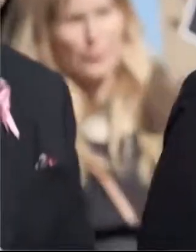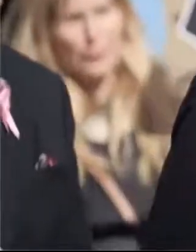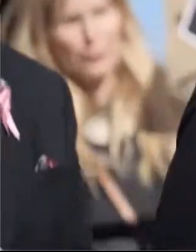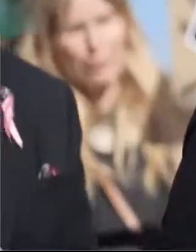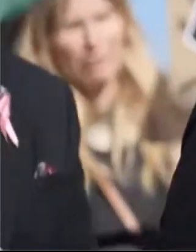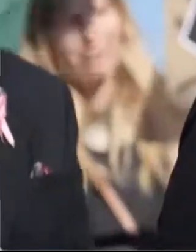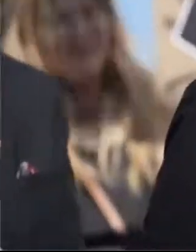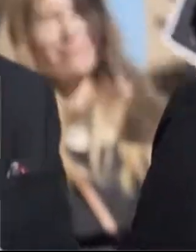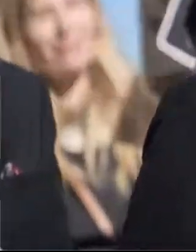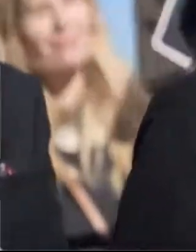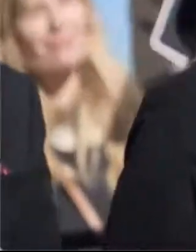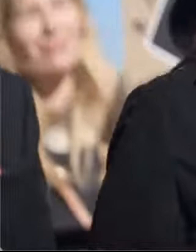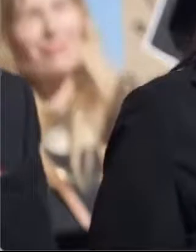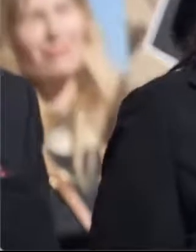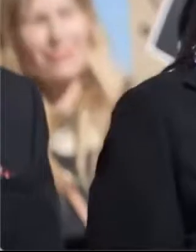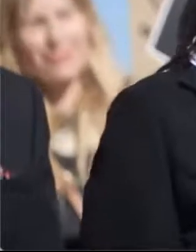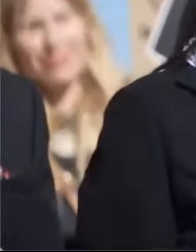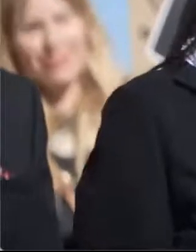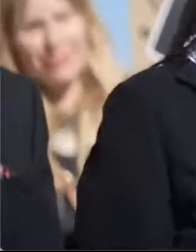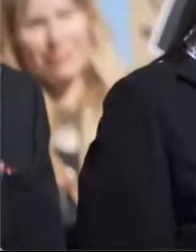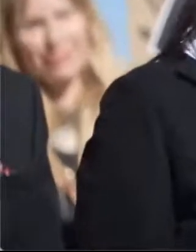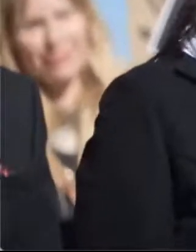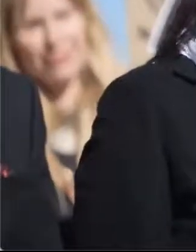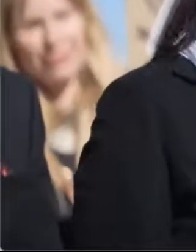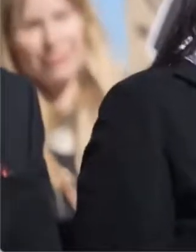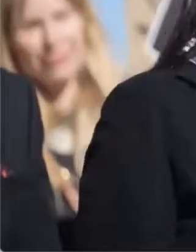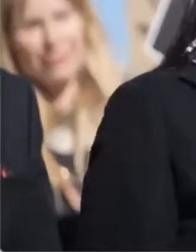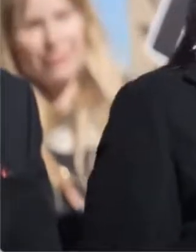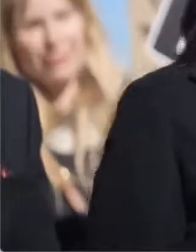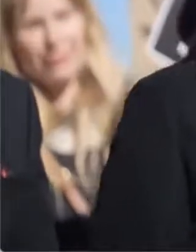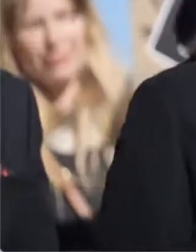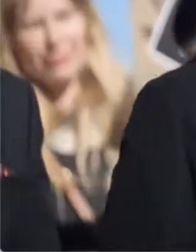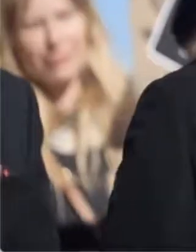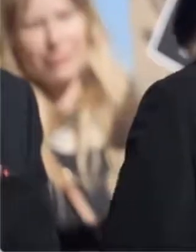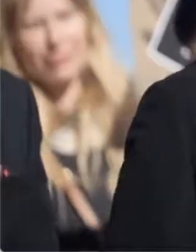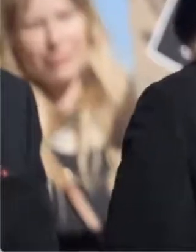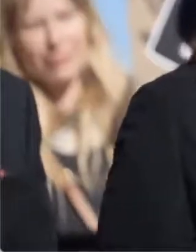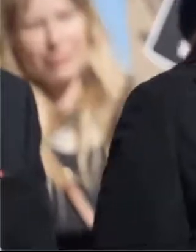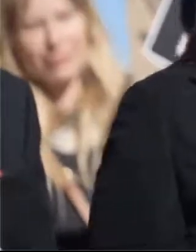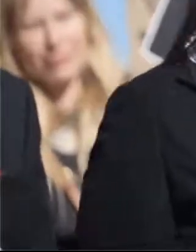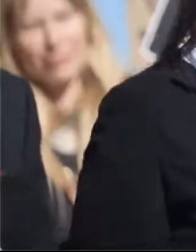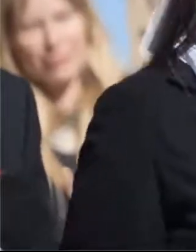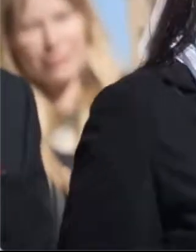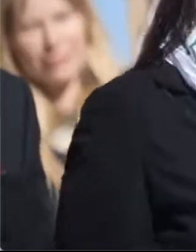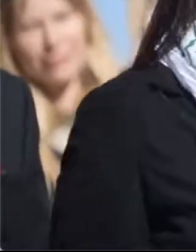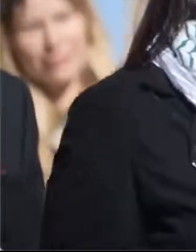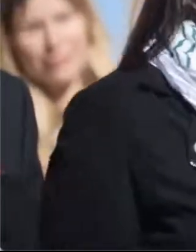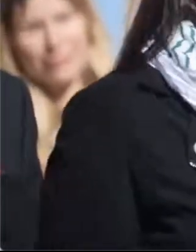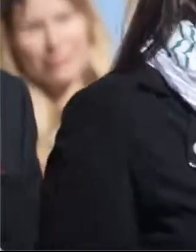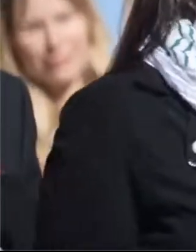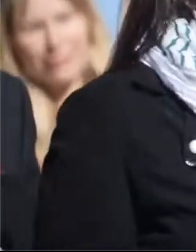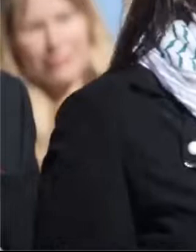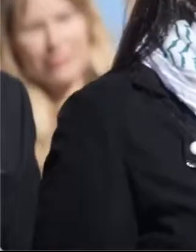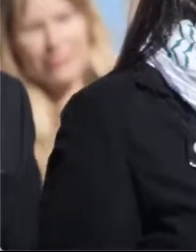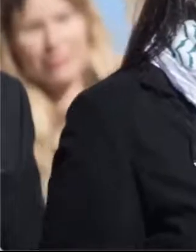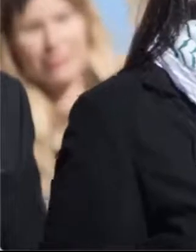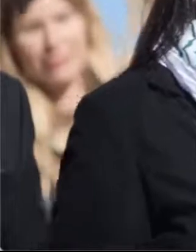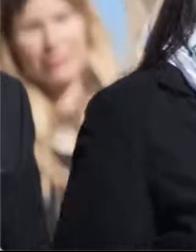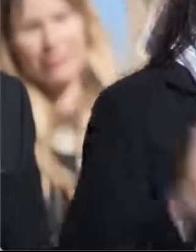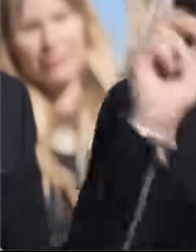miscarriages of justice in american history chevron has been allowed to purchase our courts and the white house and